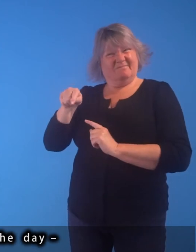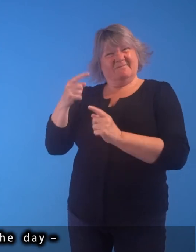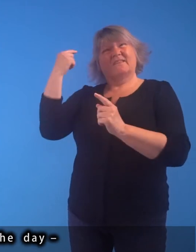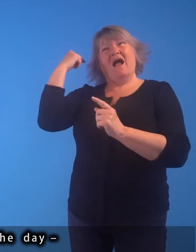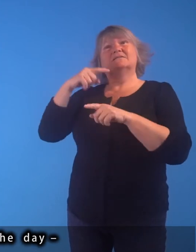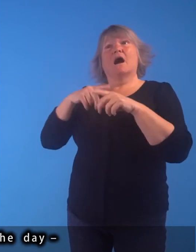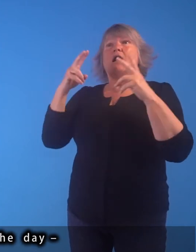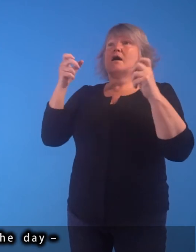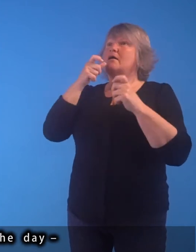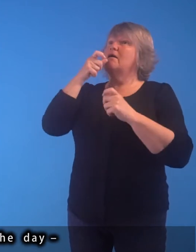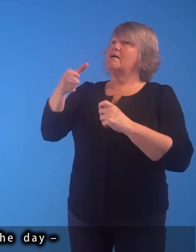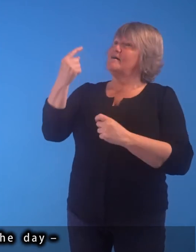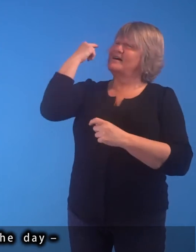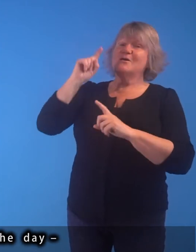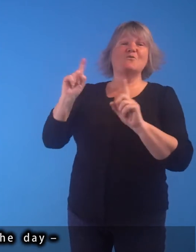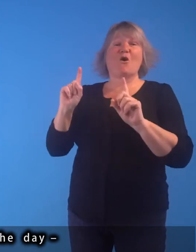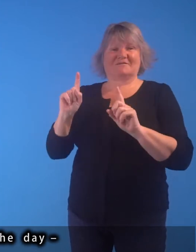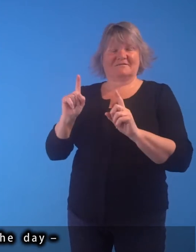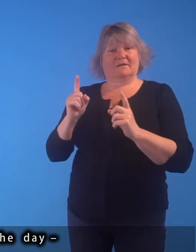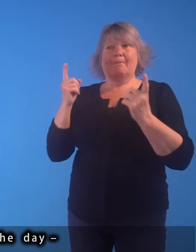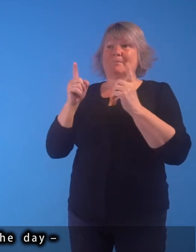in the popular phrase of the day, Meet me at Mall's!